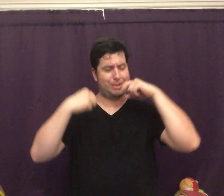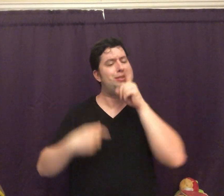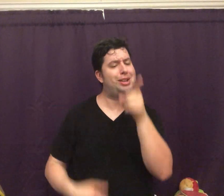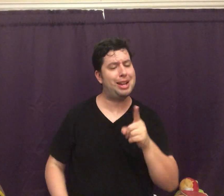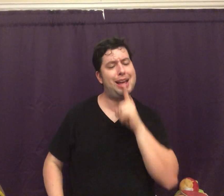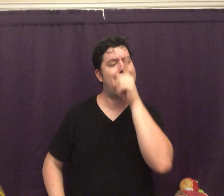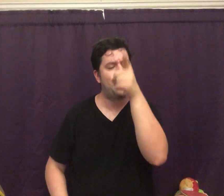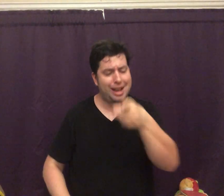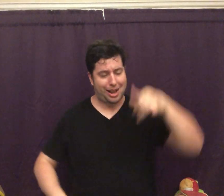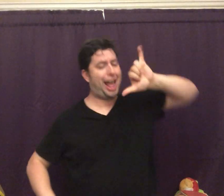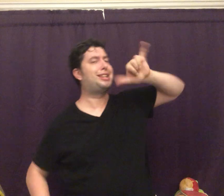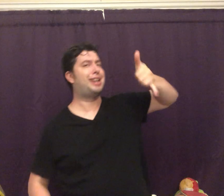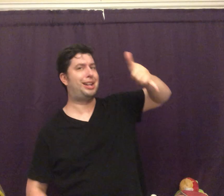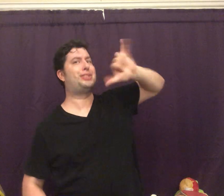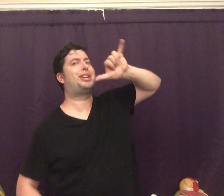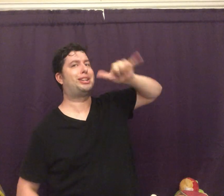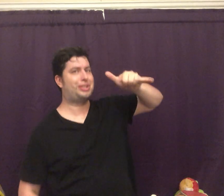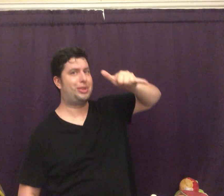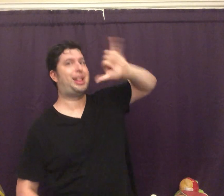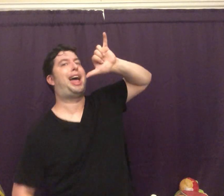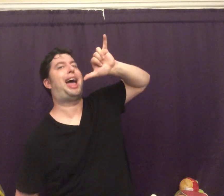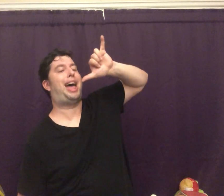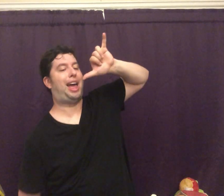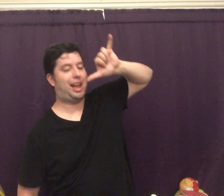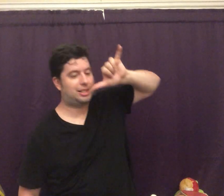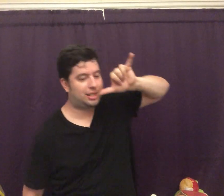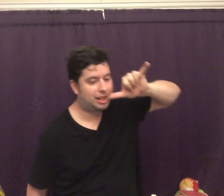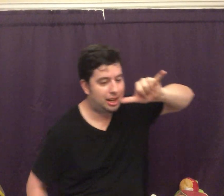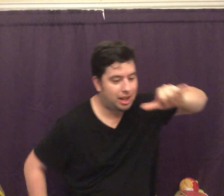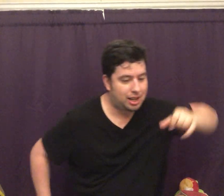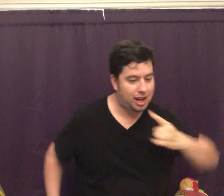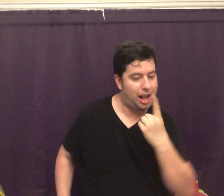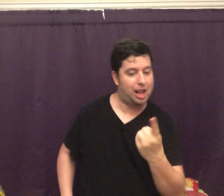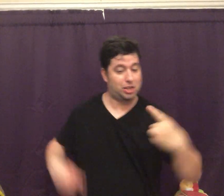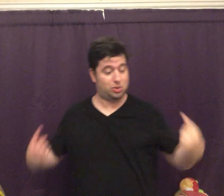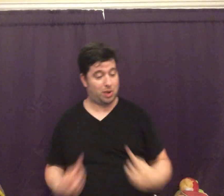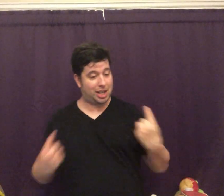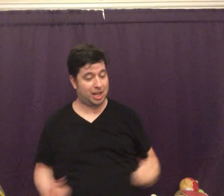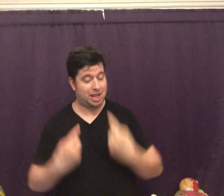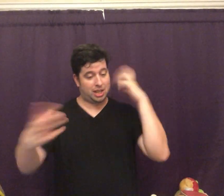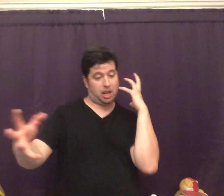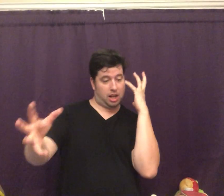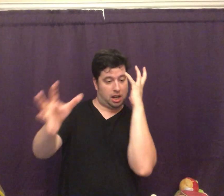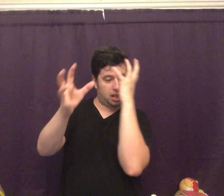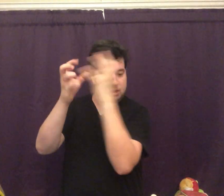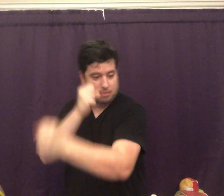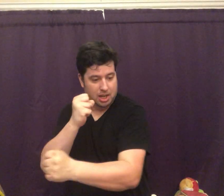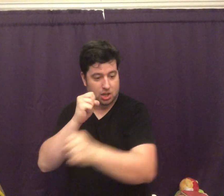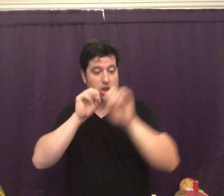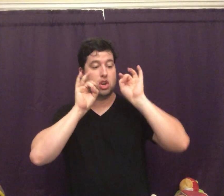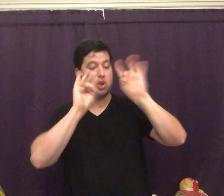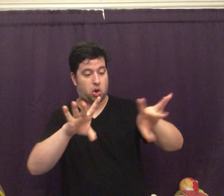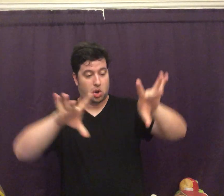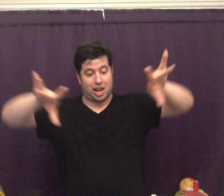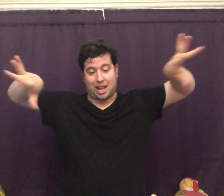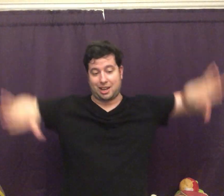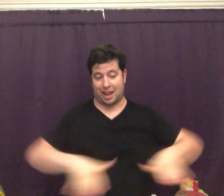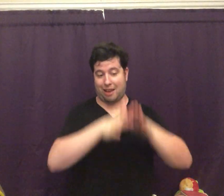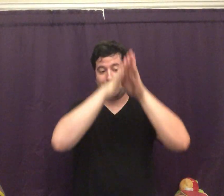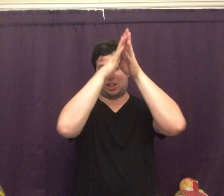all ends, and that's all takes her back. Call us wicked. Call us mean. Fool and everything